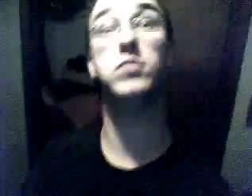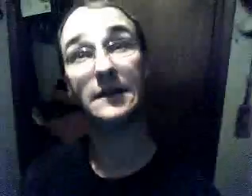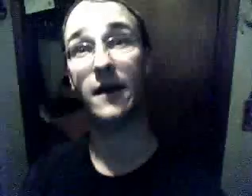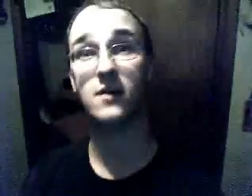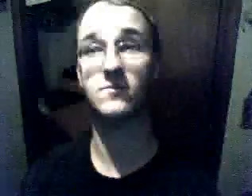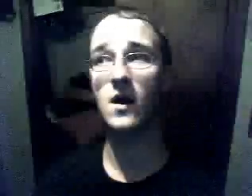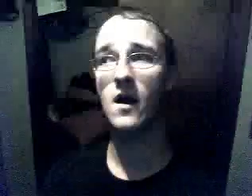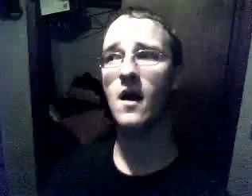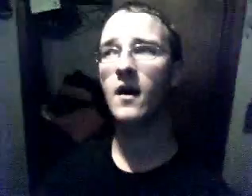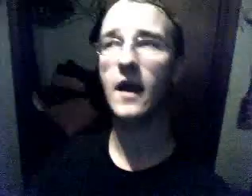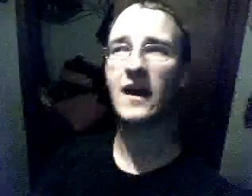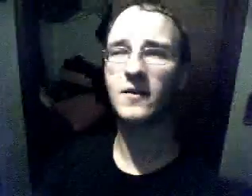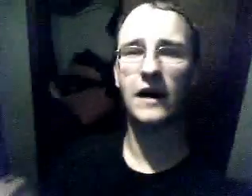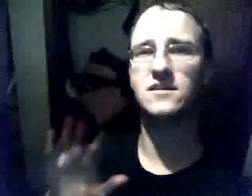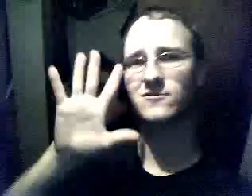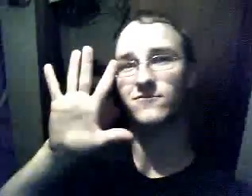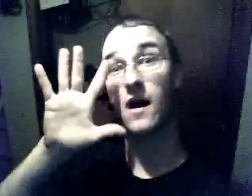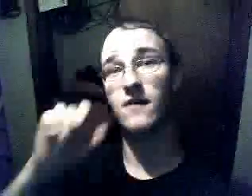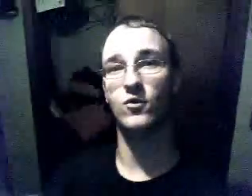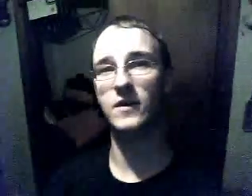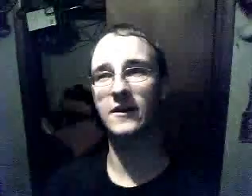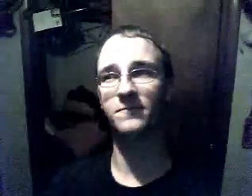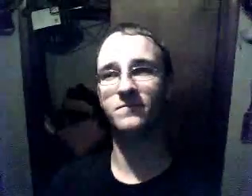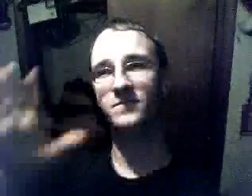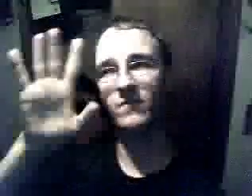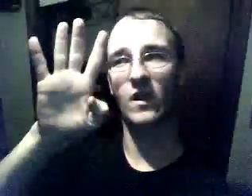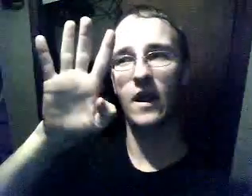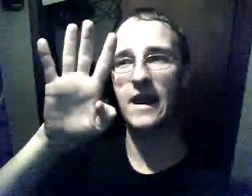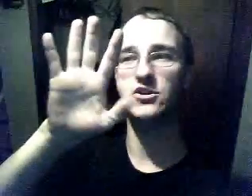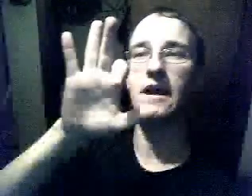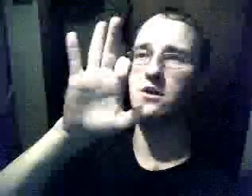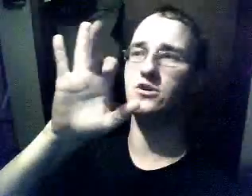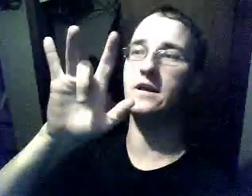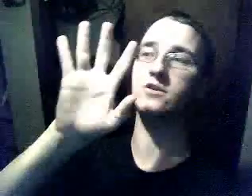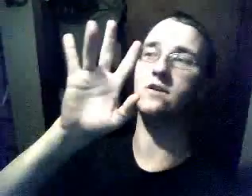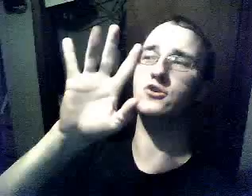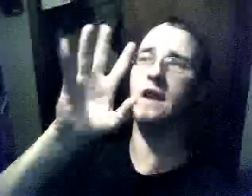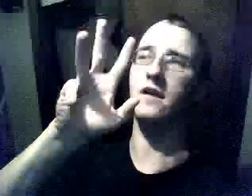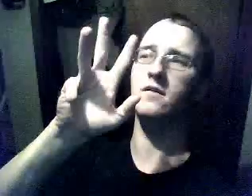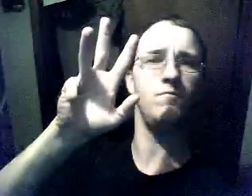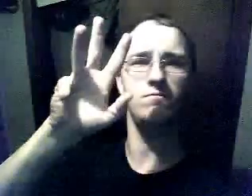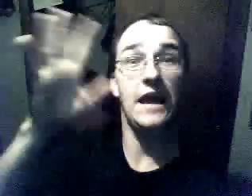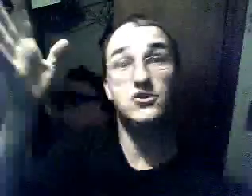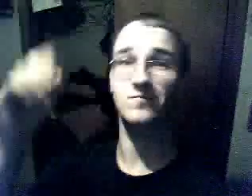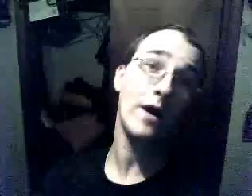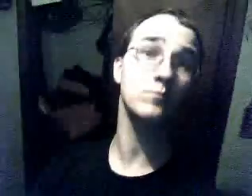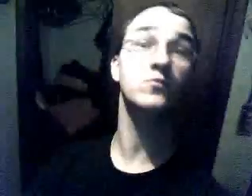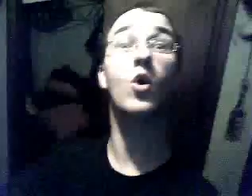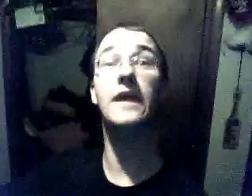Completely awesome. And my list of five would being Asian, Asian, Asian, Asian, and Asian. Why not? Go with the